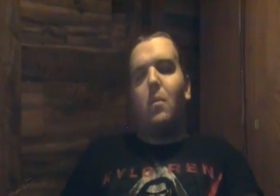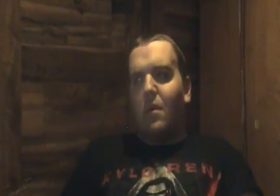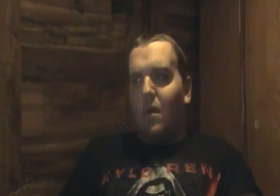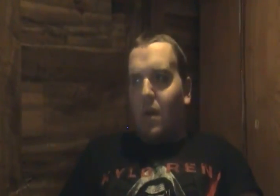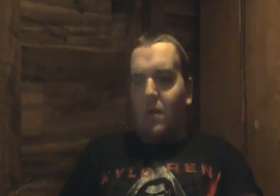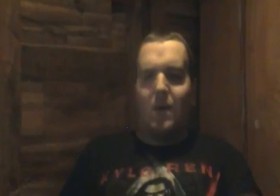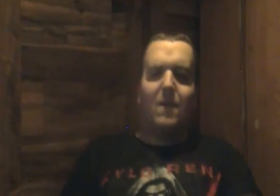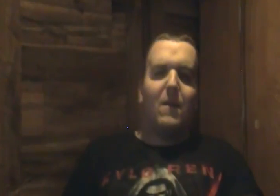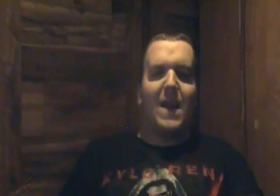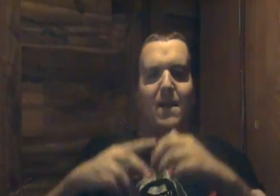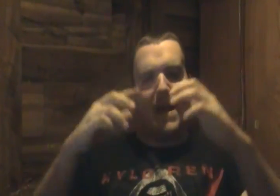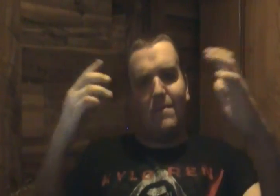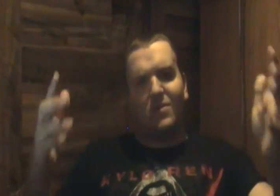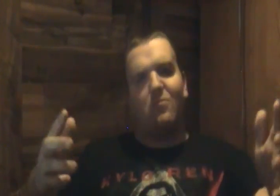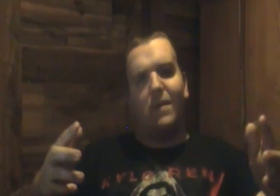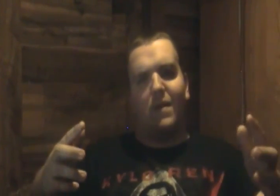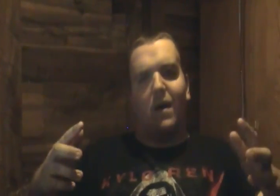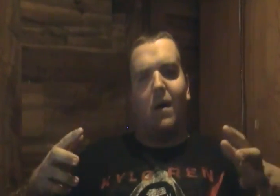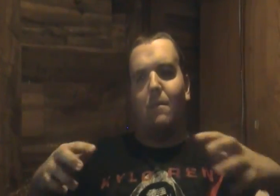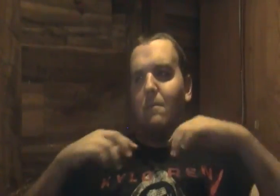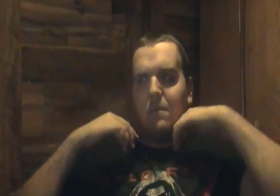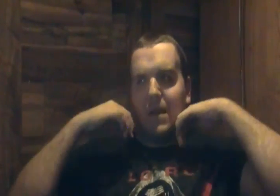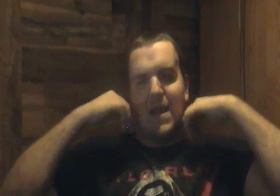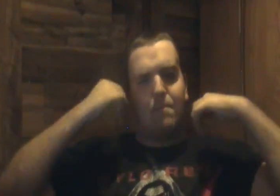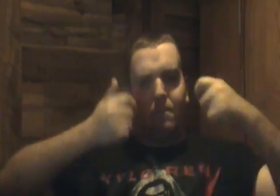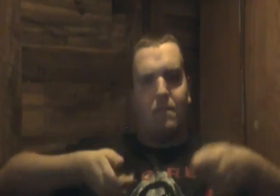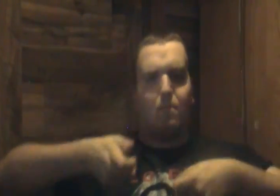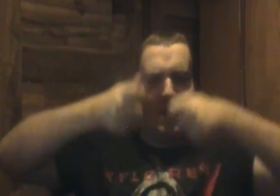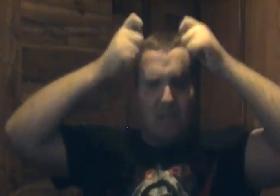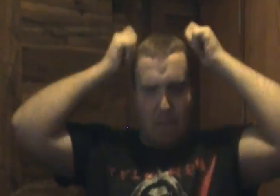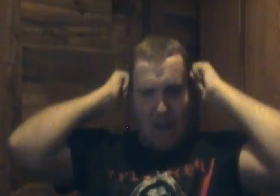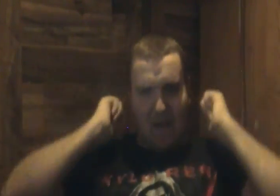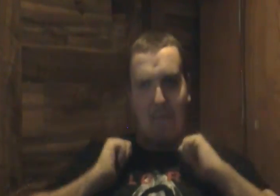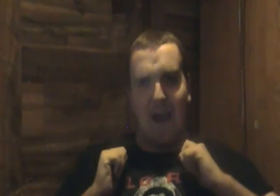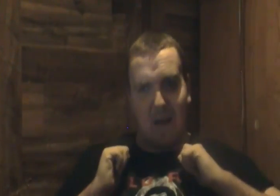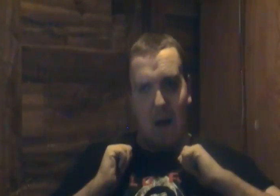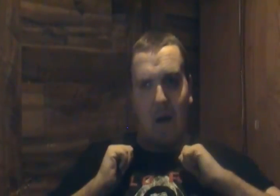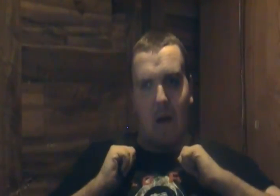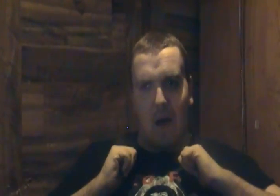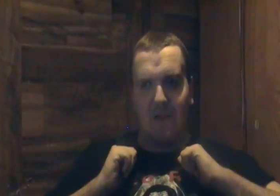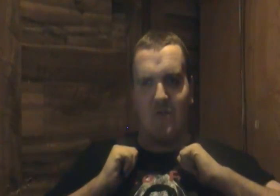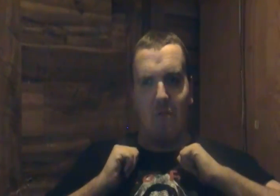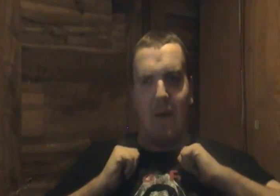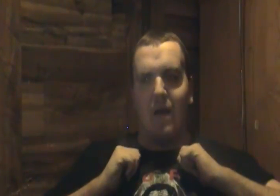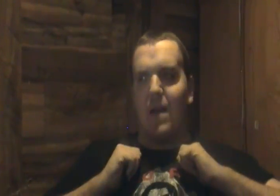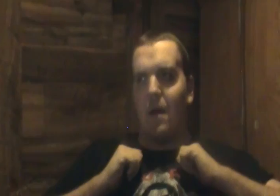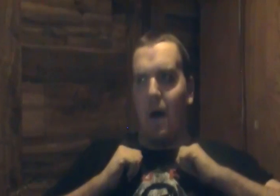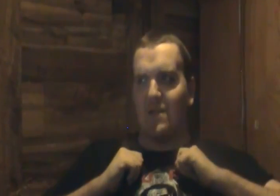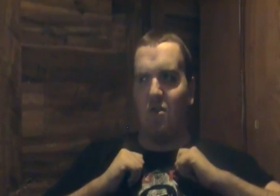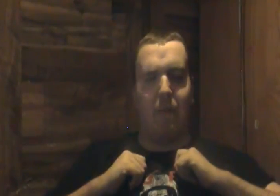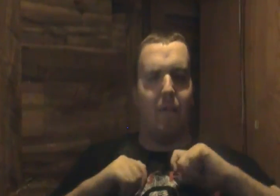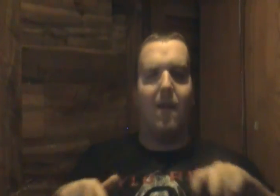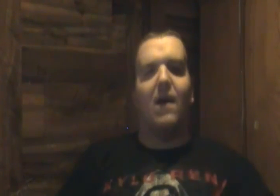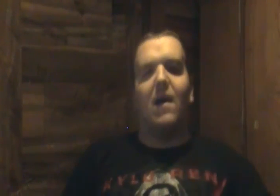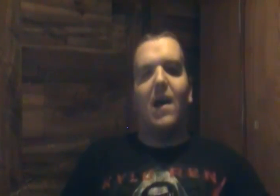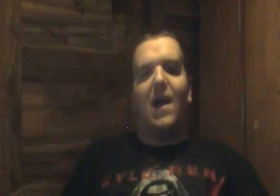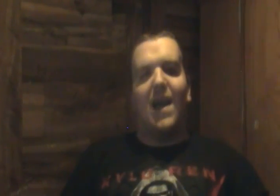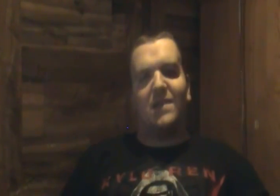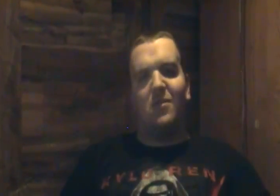what he gives zuma the um he puts the pendant back on zoom on zuma and